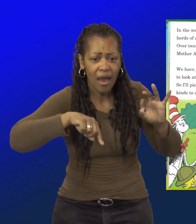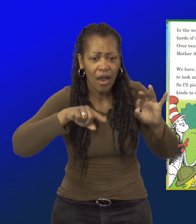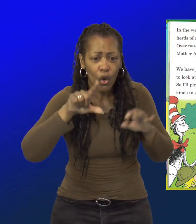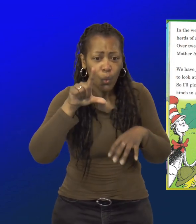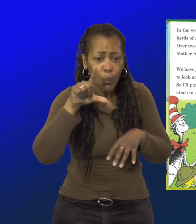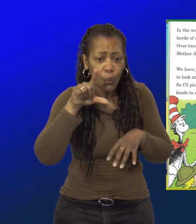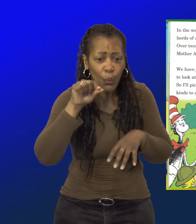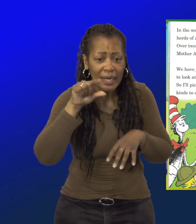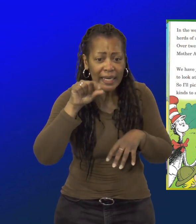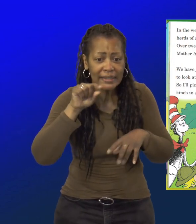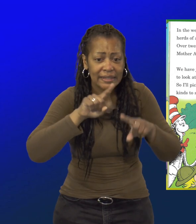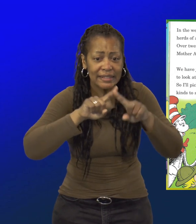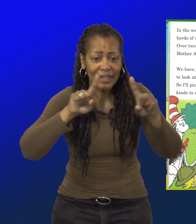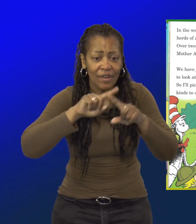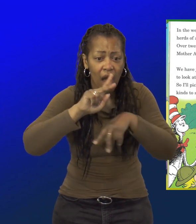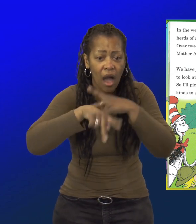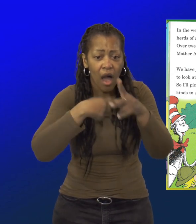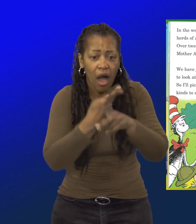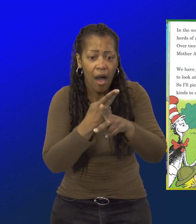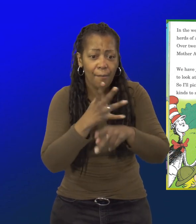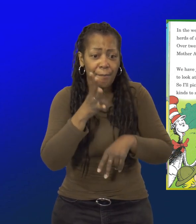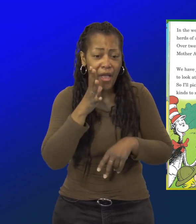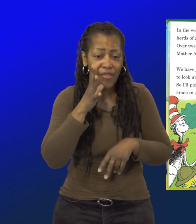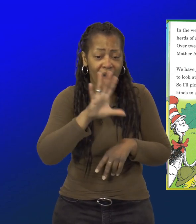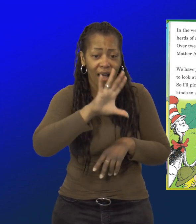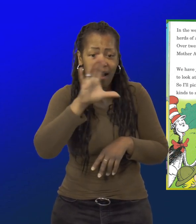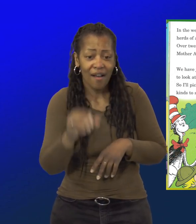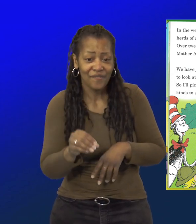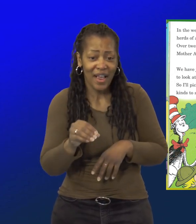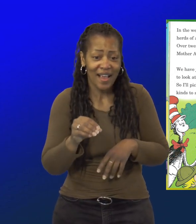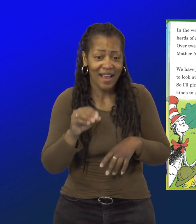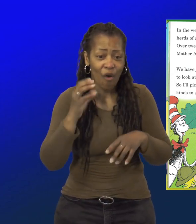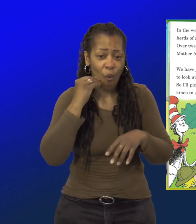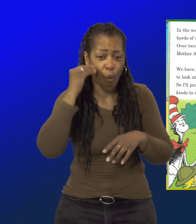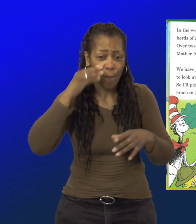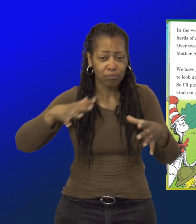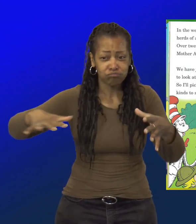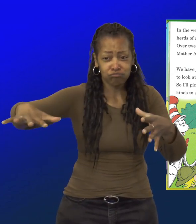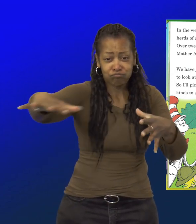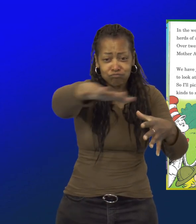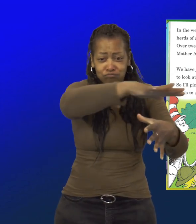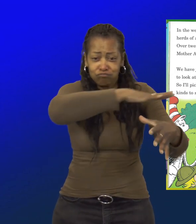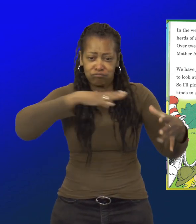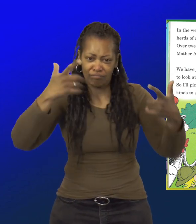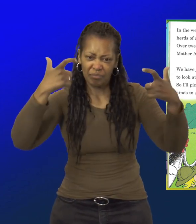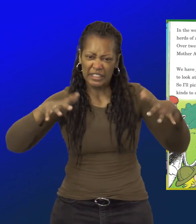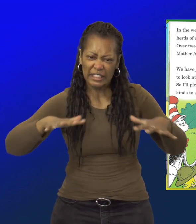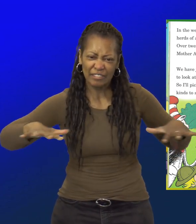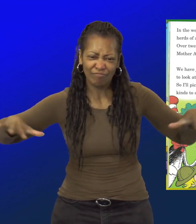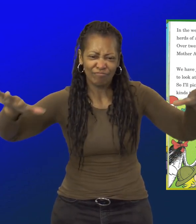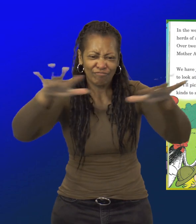Over 20 kinds call Mother Africa home.